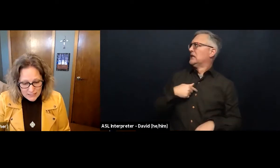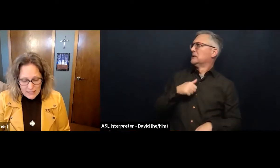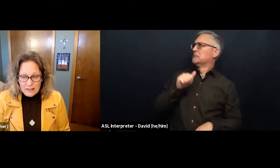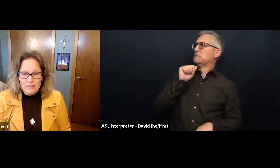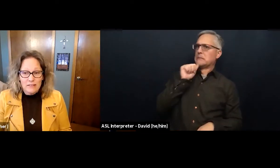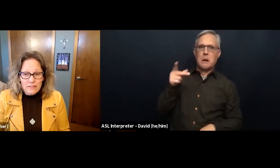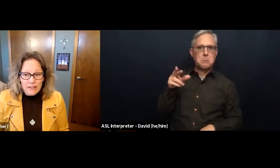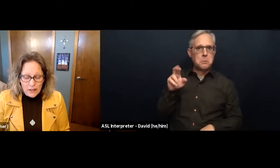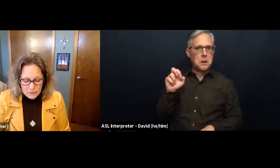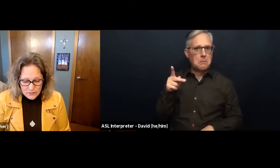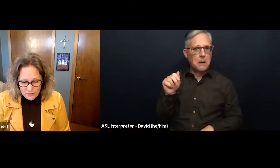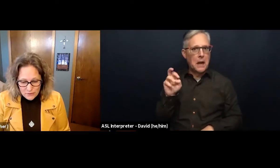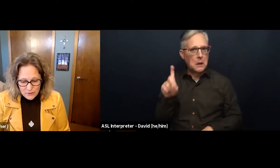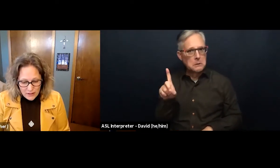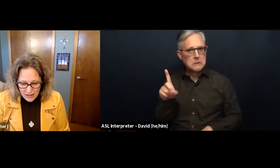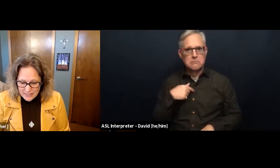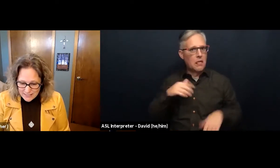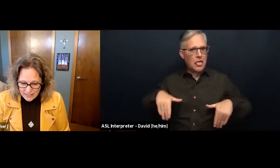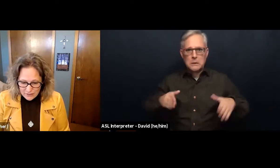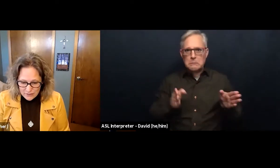living up to God's standards.